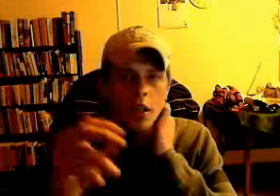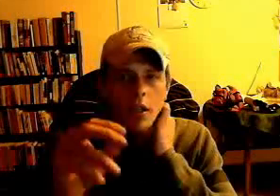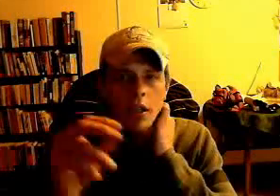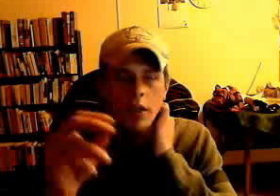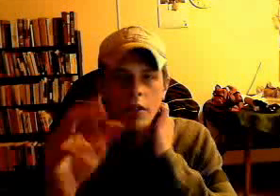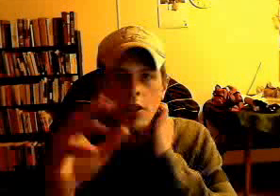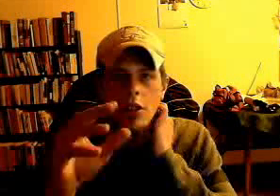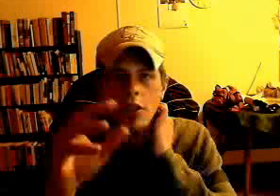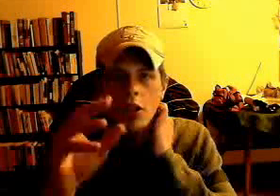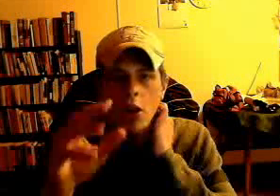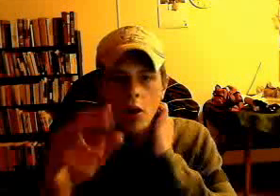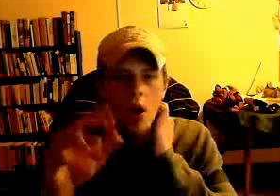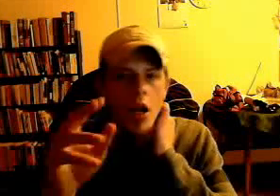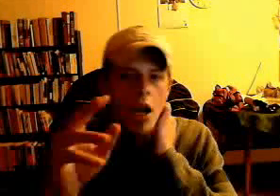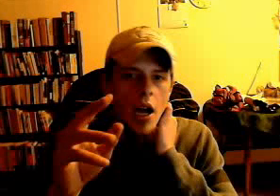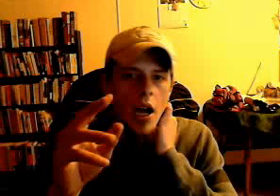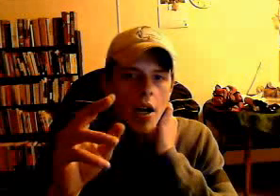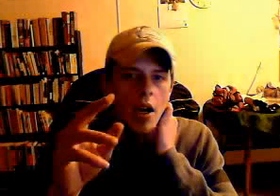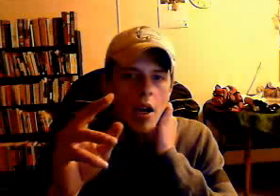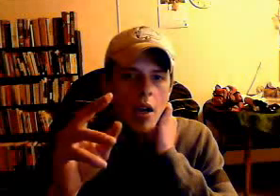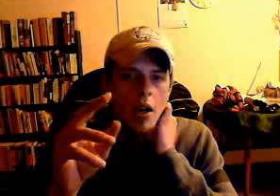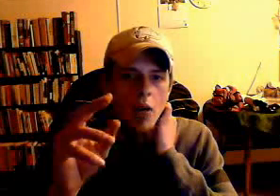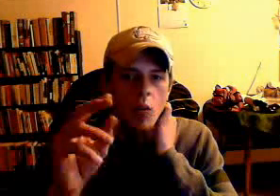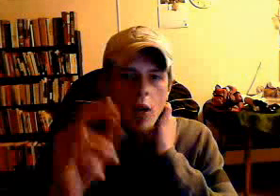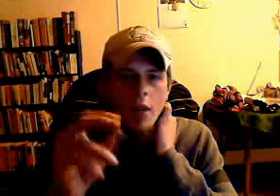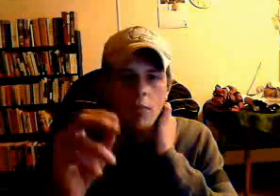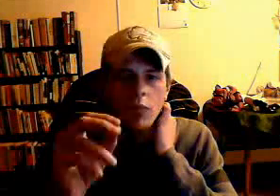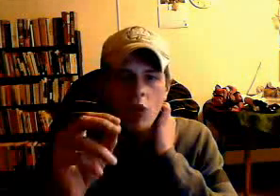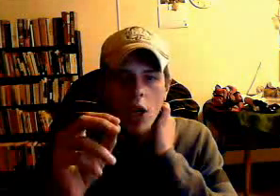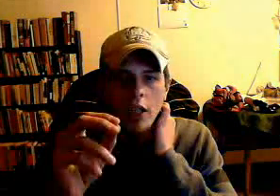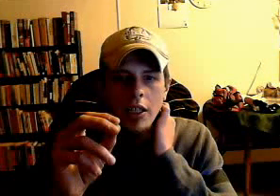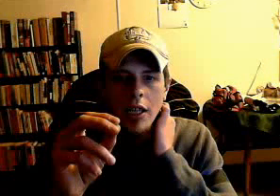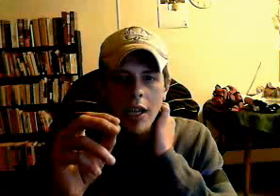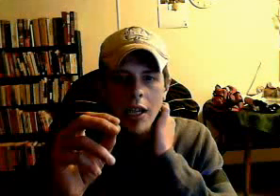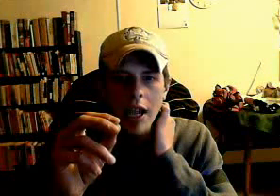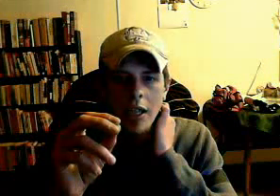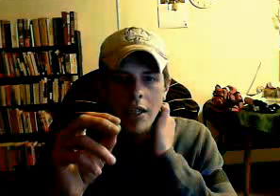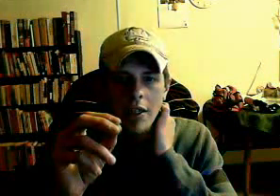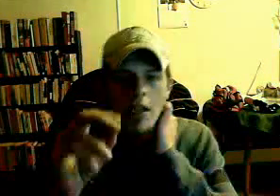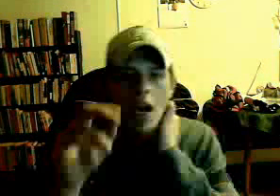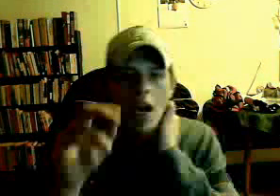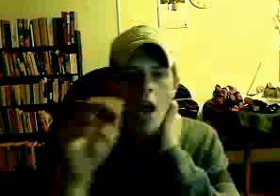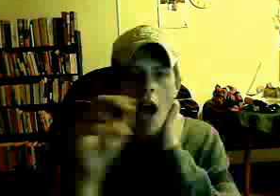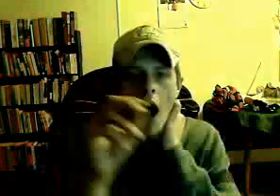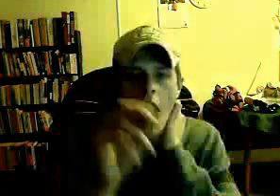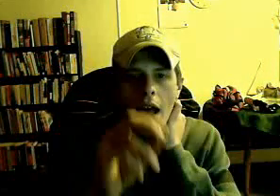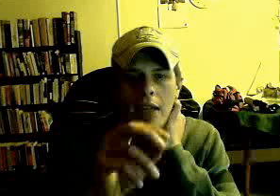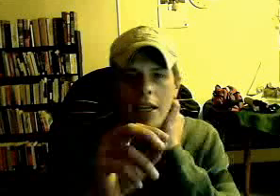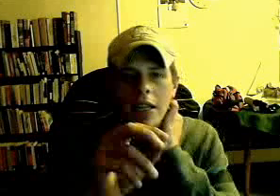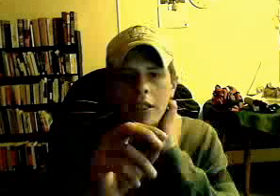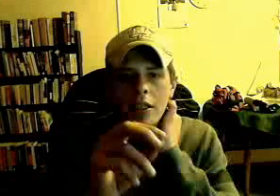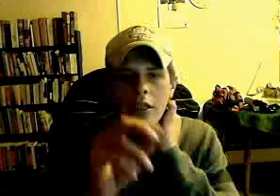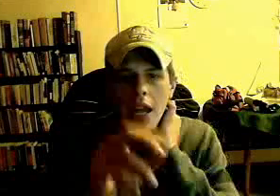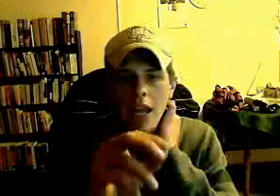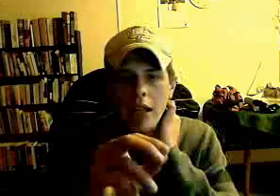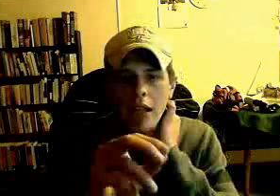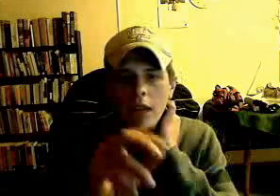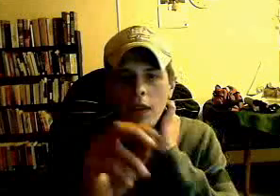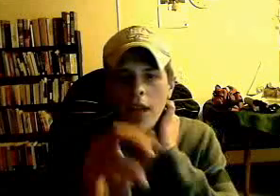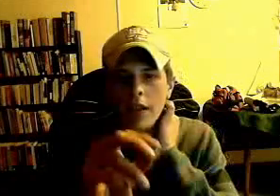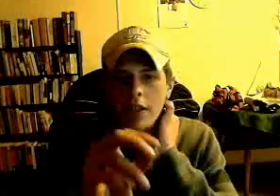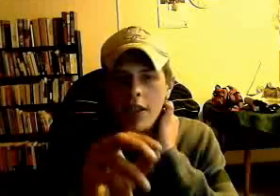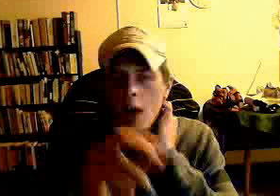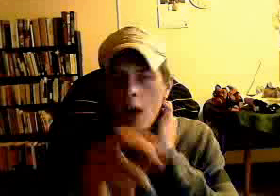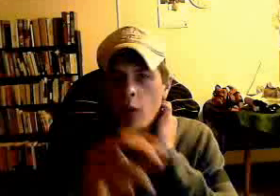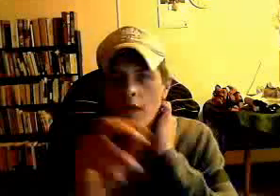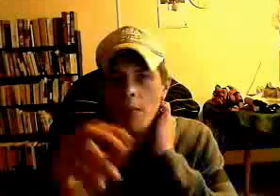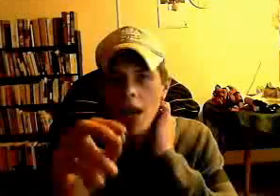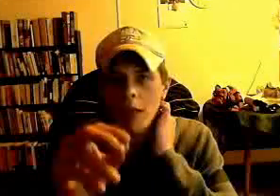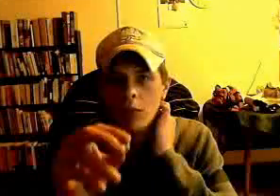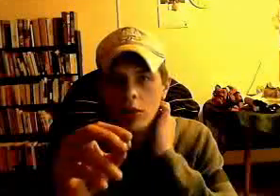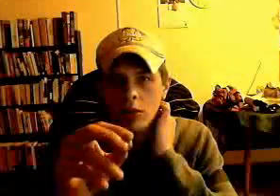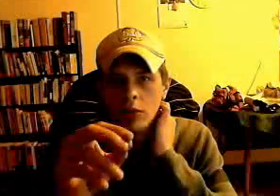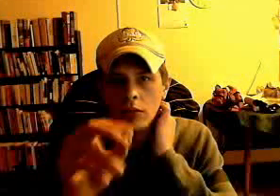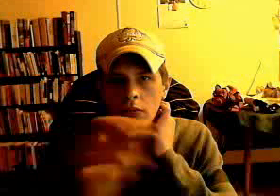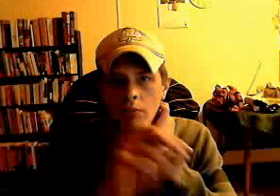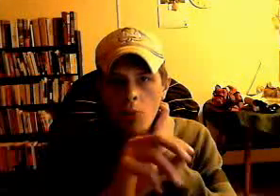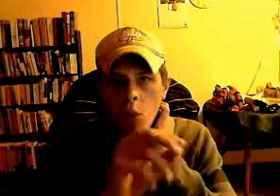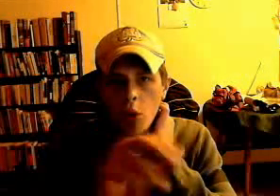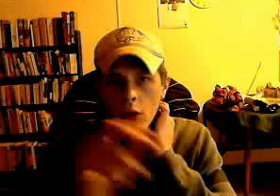you know, what I'm trying to get at is I can take things out of the Bible, morals,